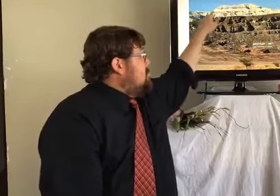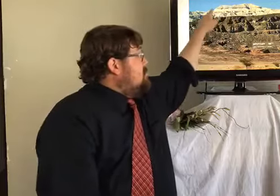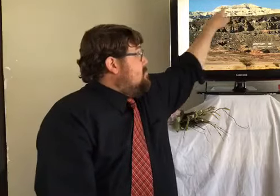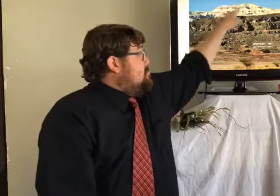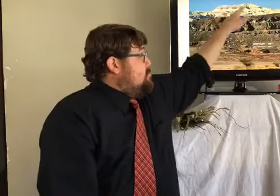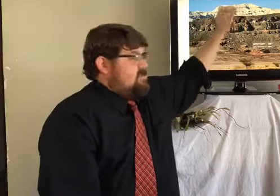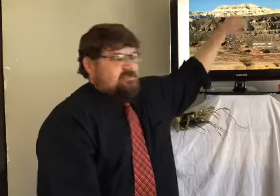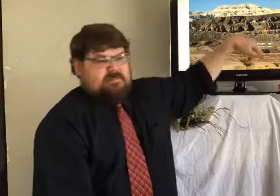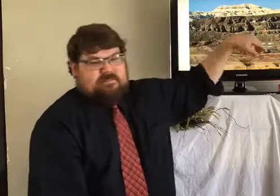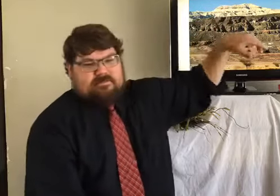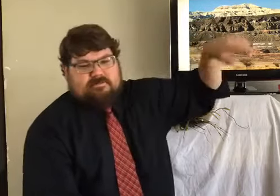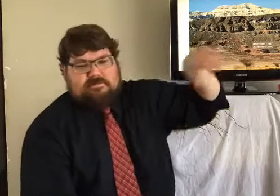No.